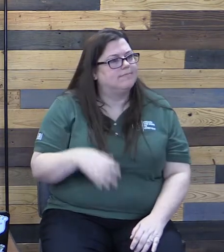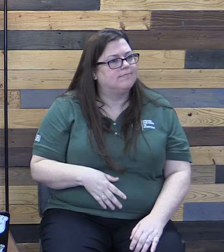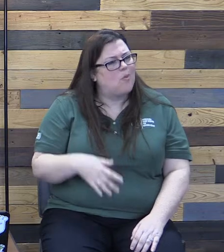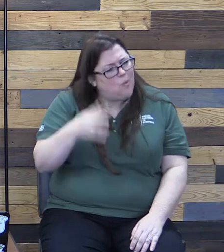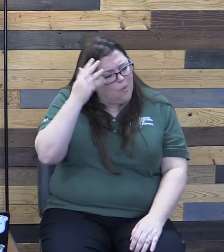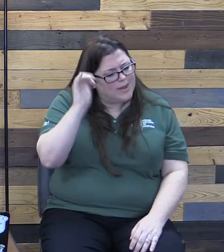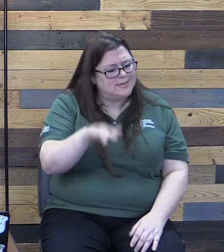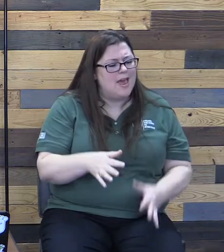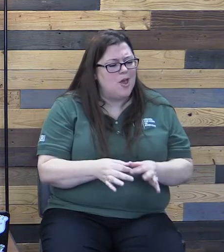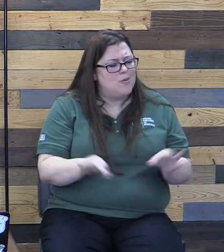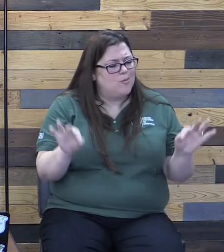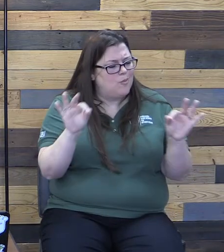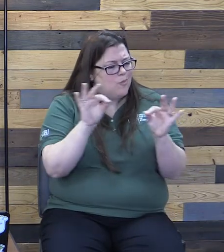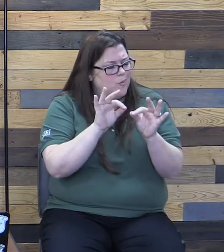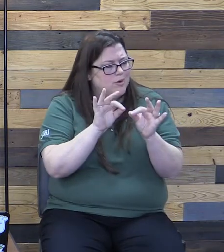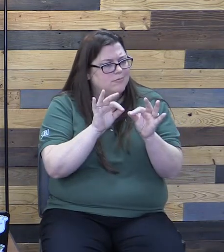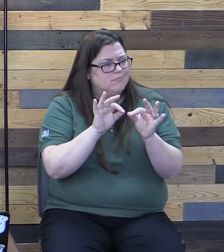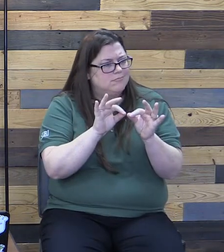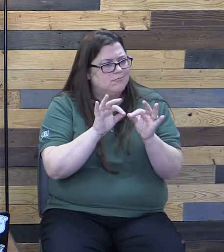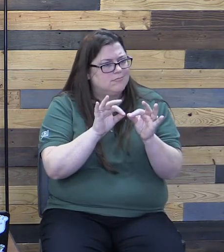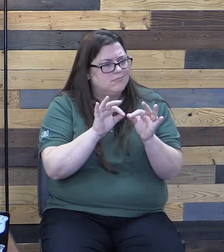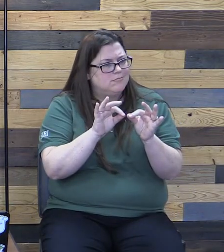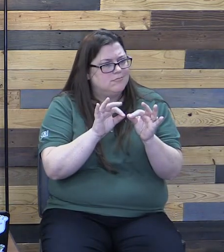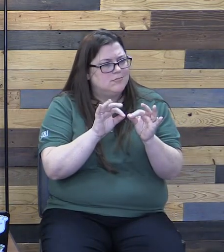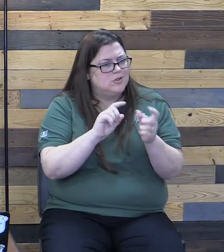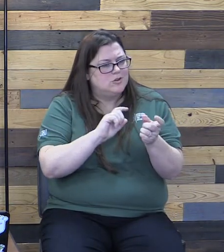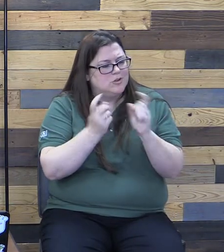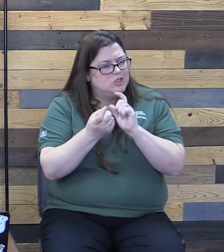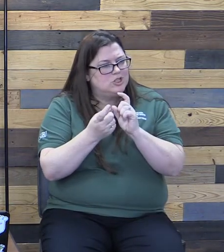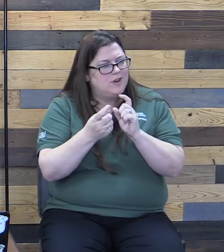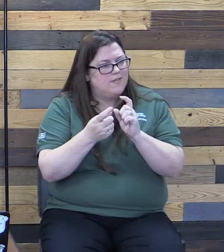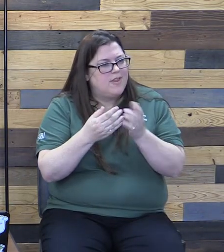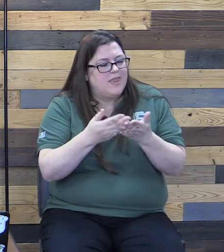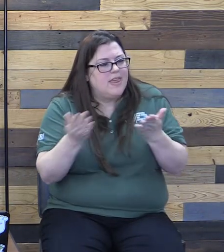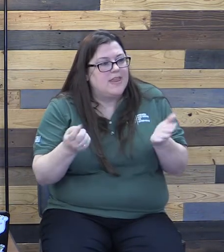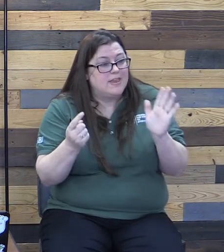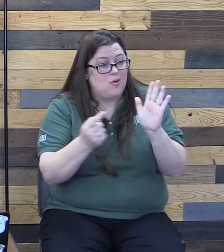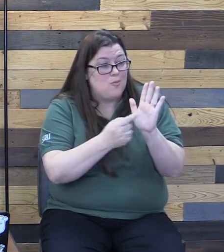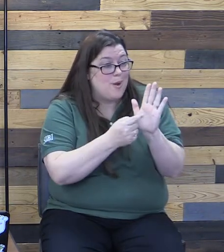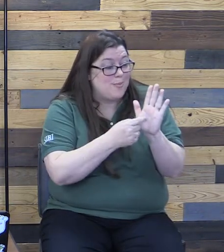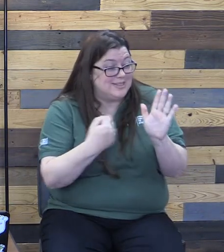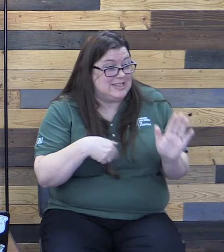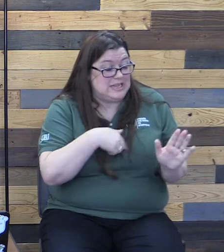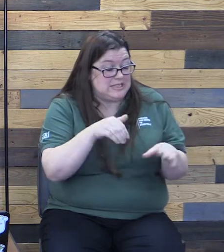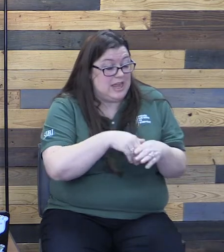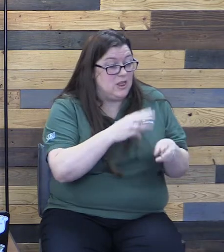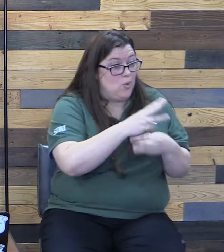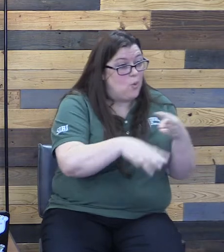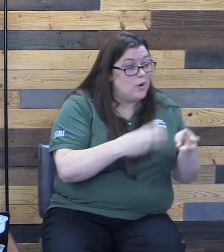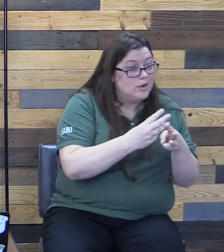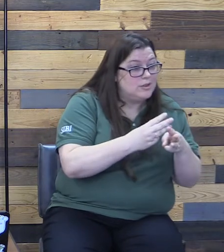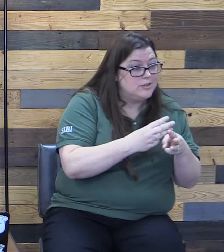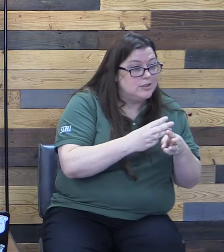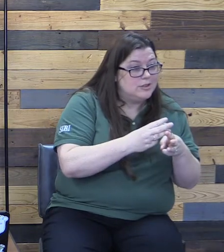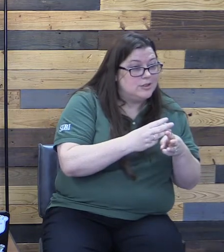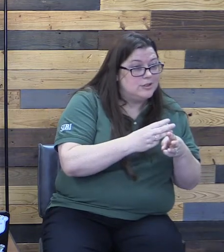so important for us to shift what represents us in the world to what represents him in the kingdom? Let's go ahead and